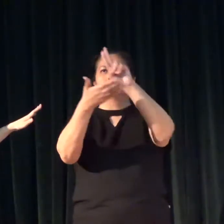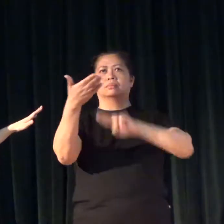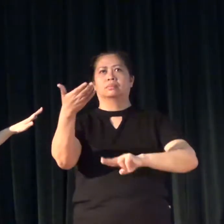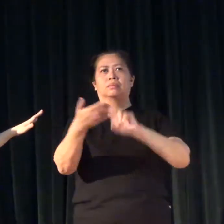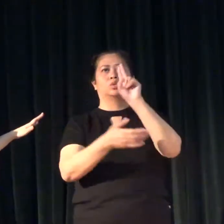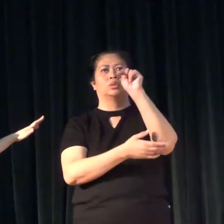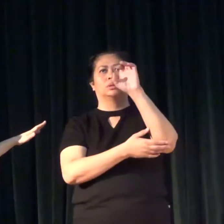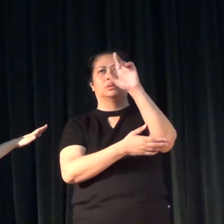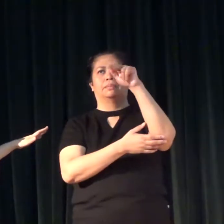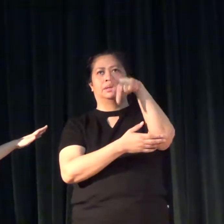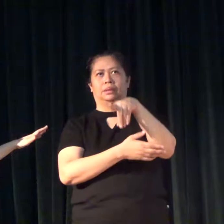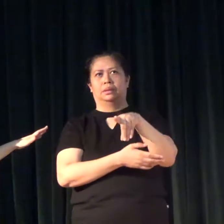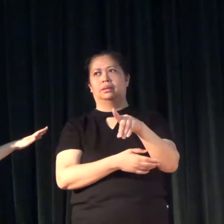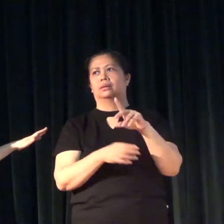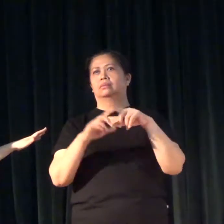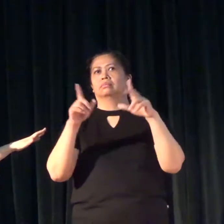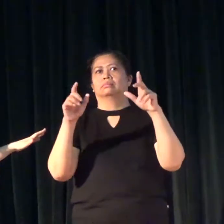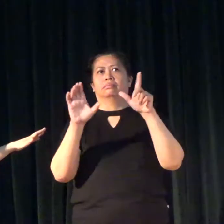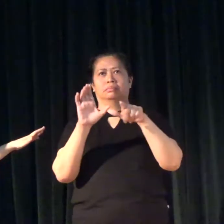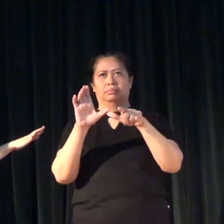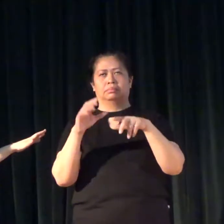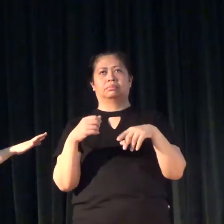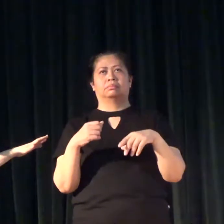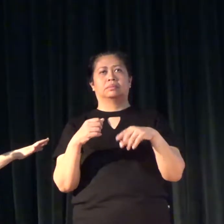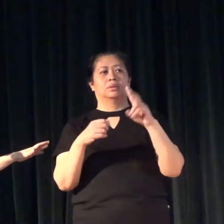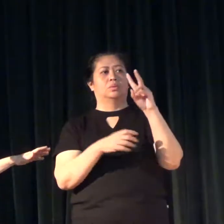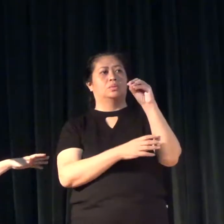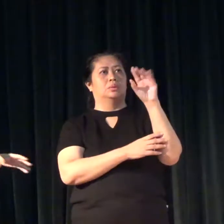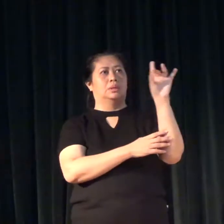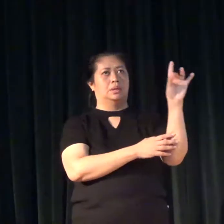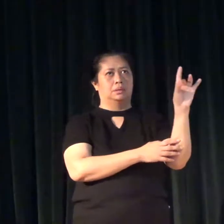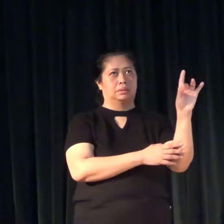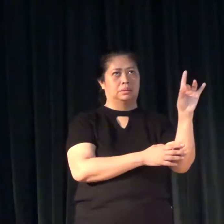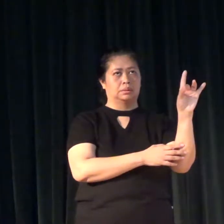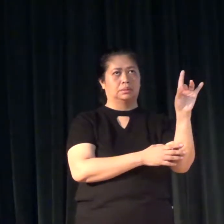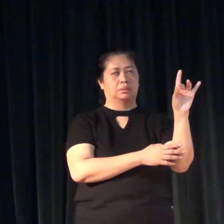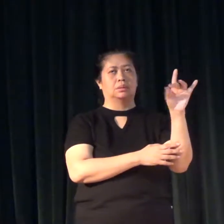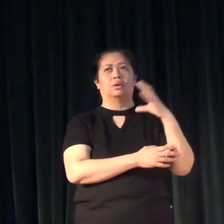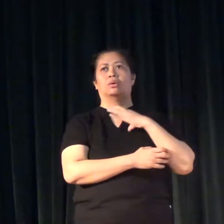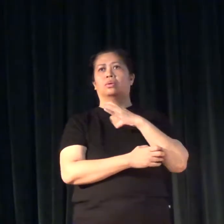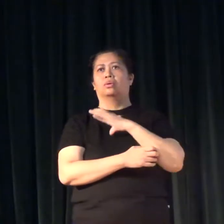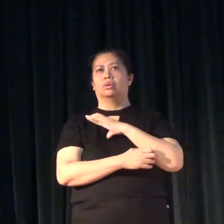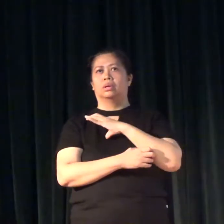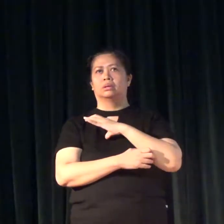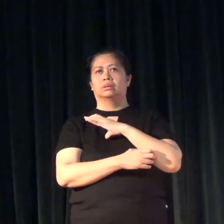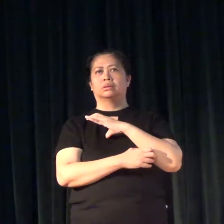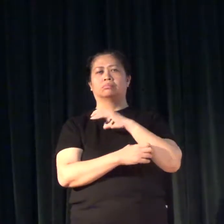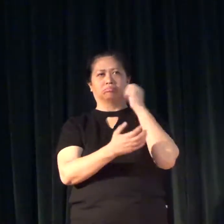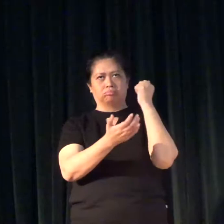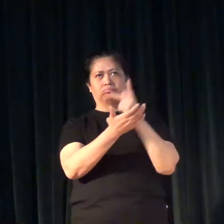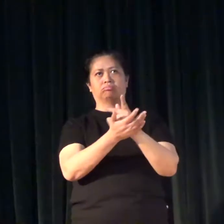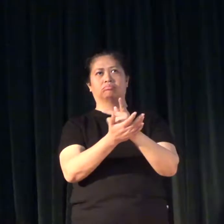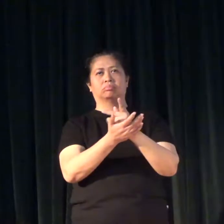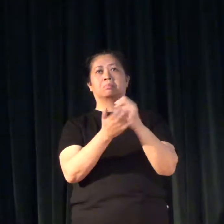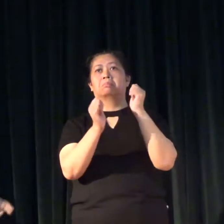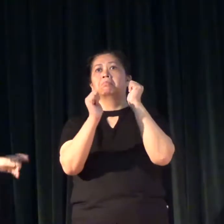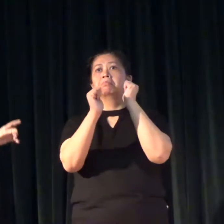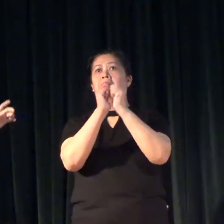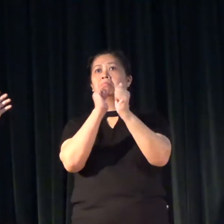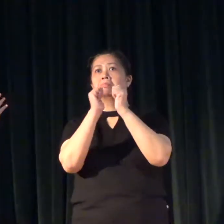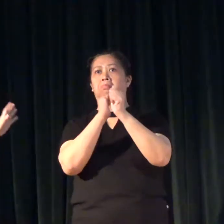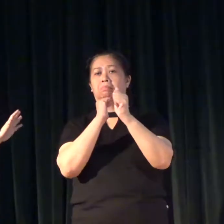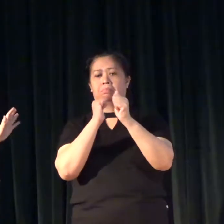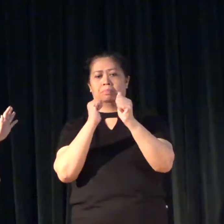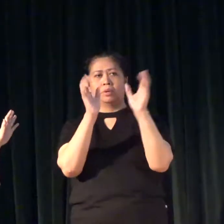Rights of Persons with Disabilities. In 2008, Congress ratified it. This means